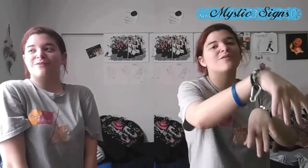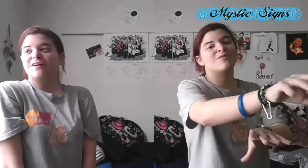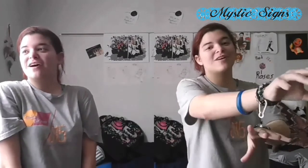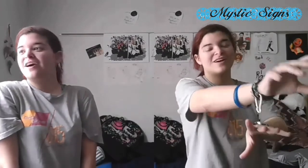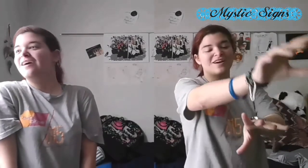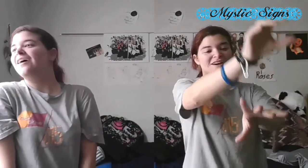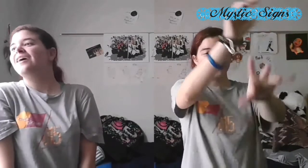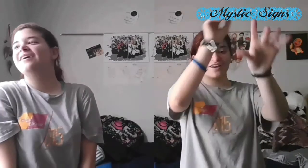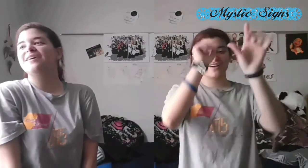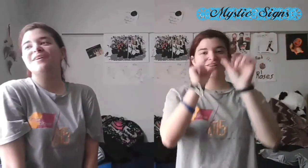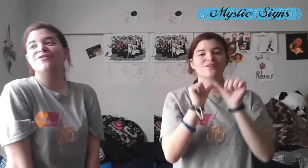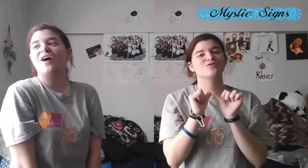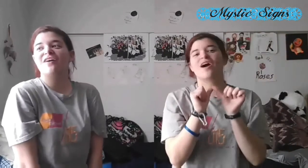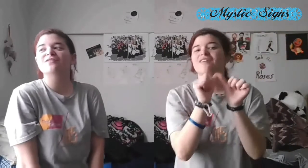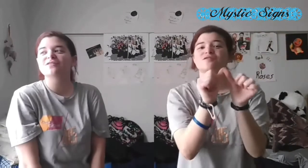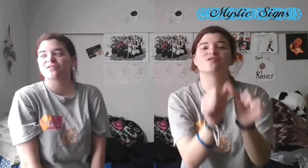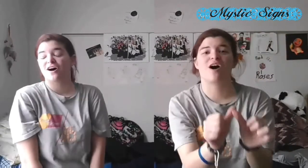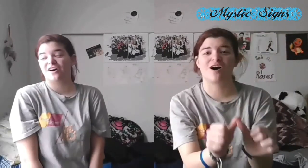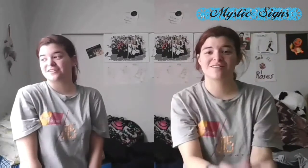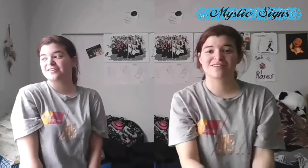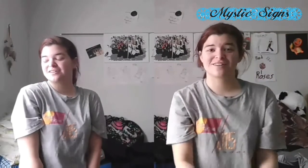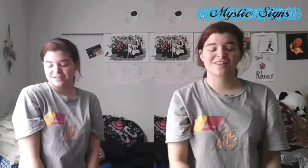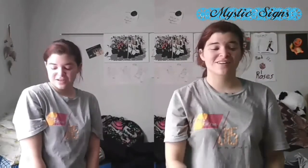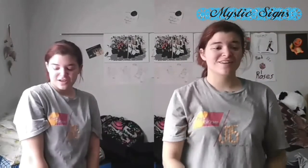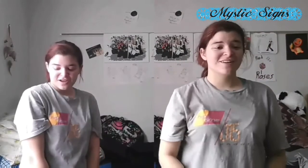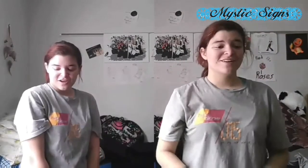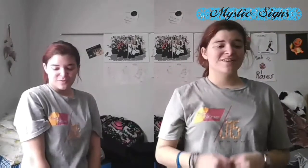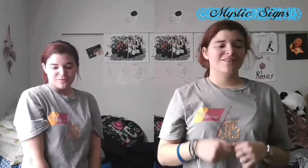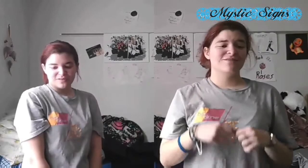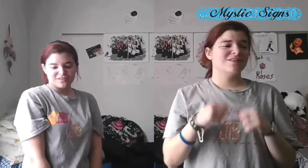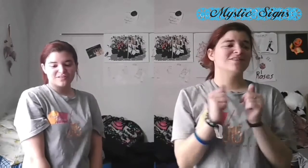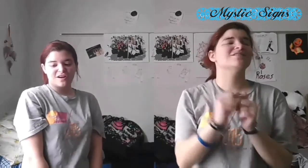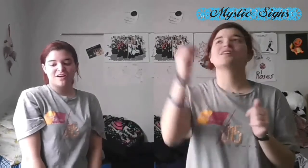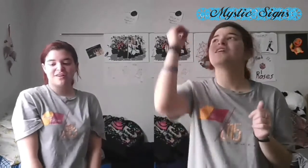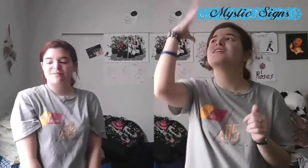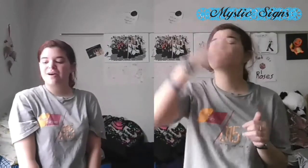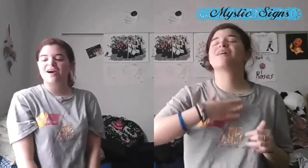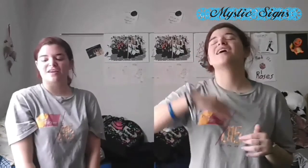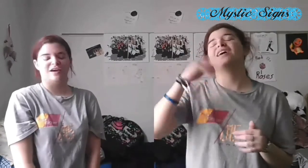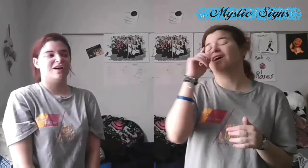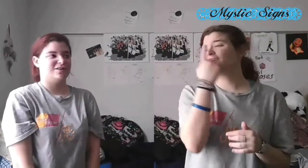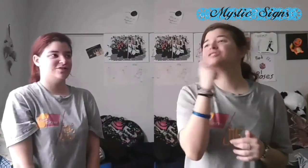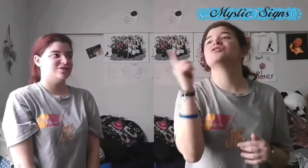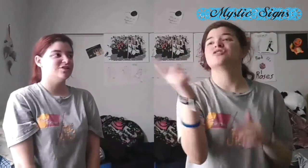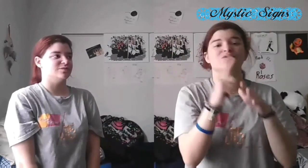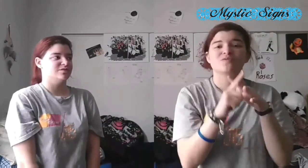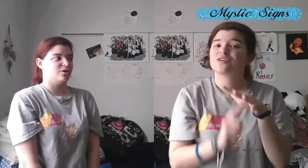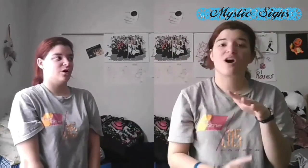traveled on, with the sun in my eyes, she was gone,